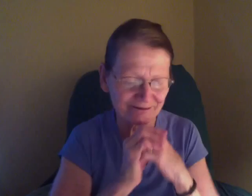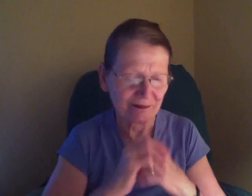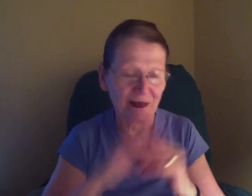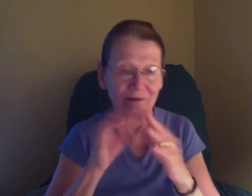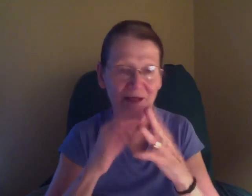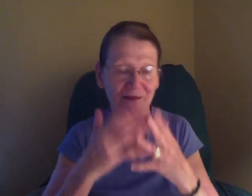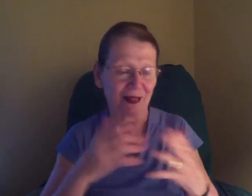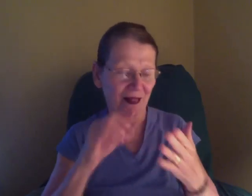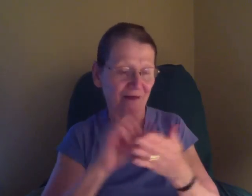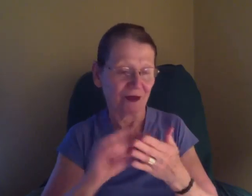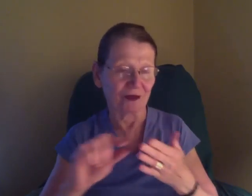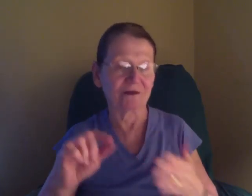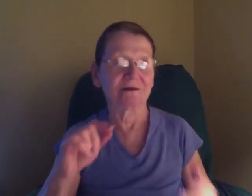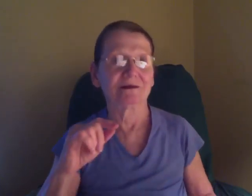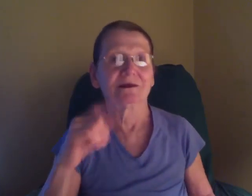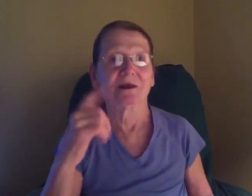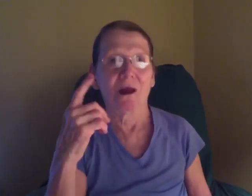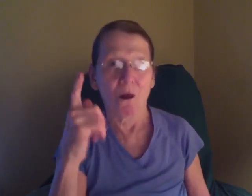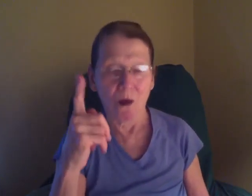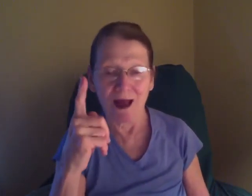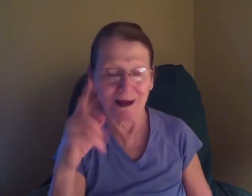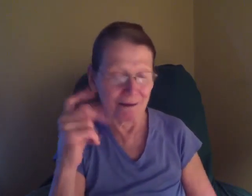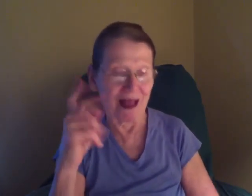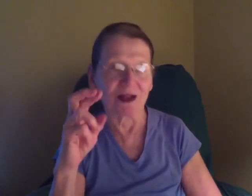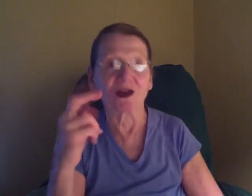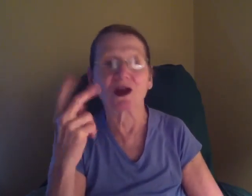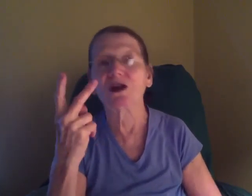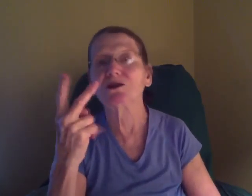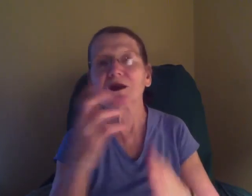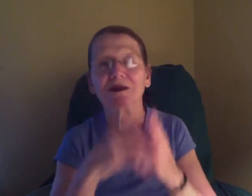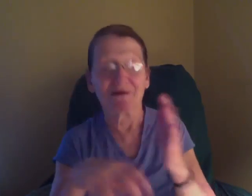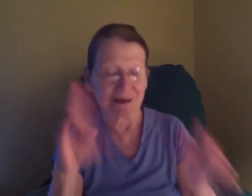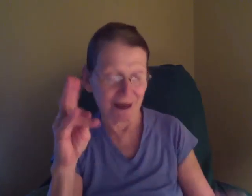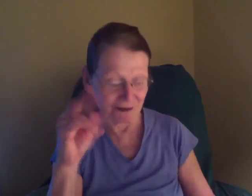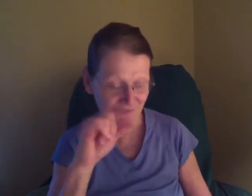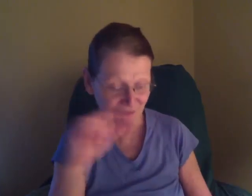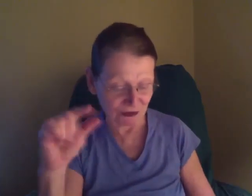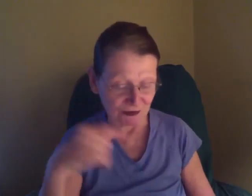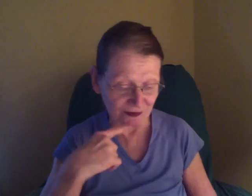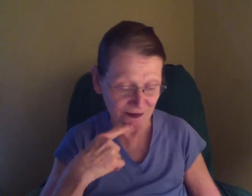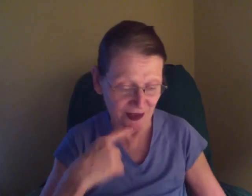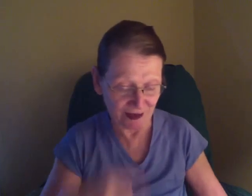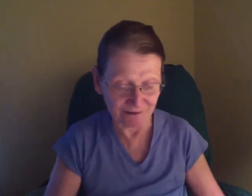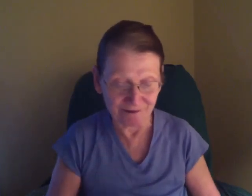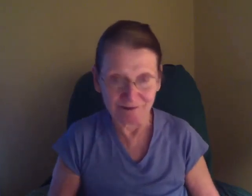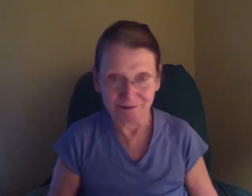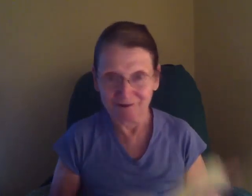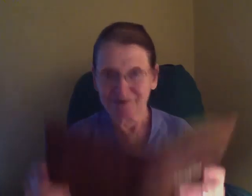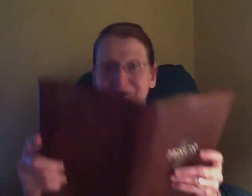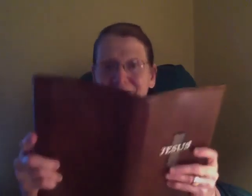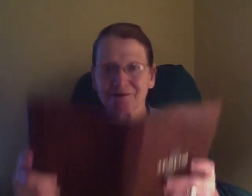That is my study. It was just...